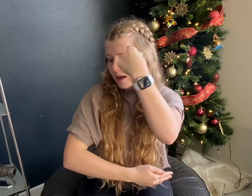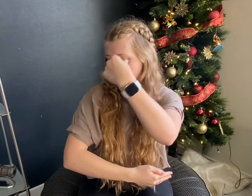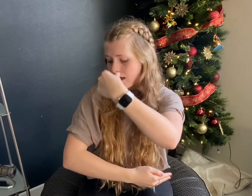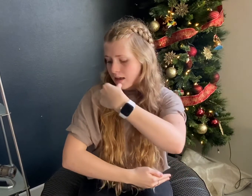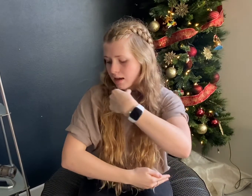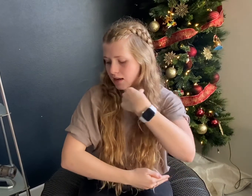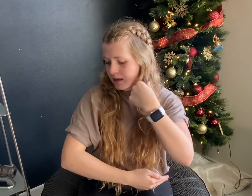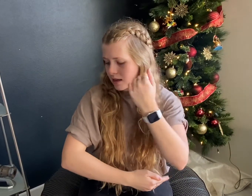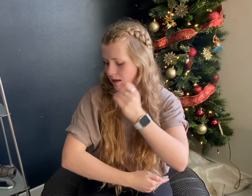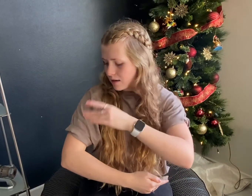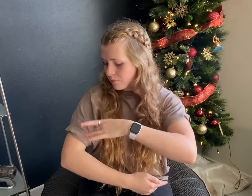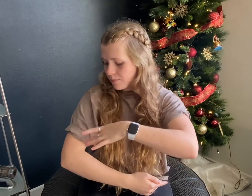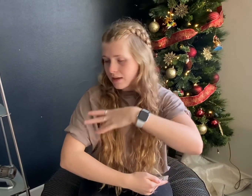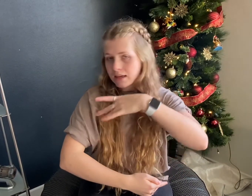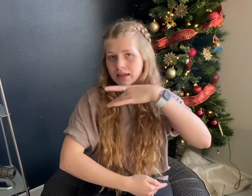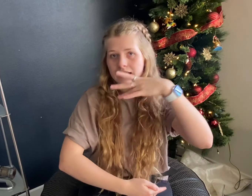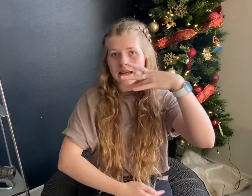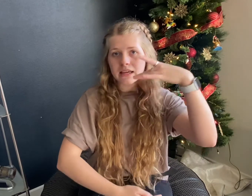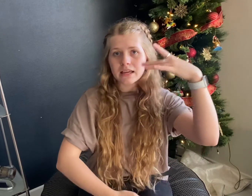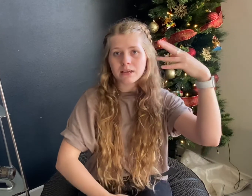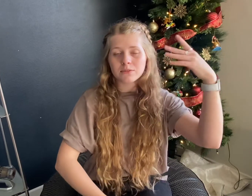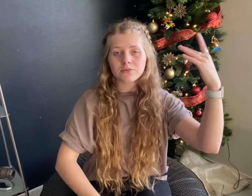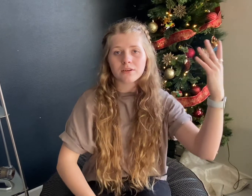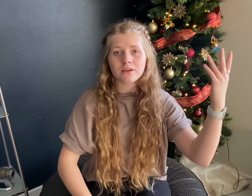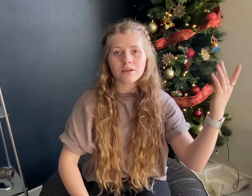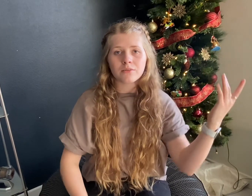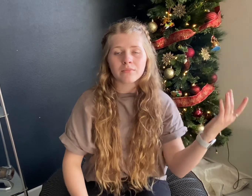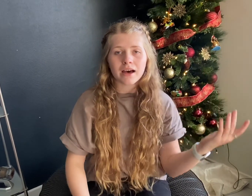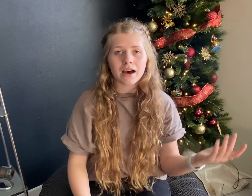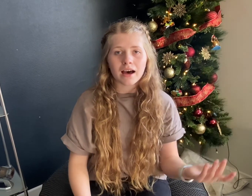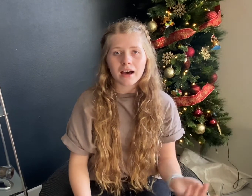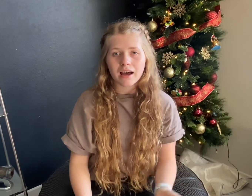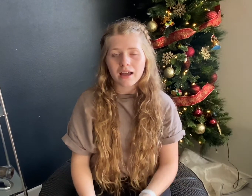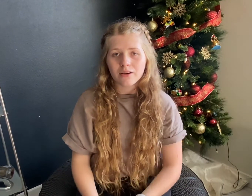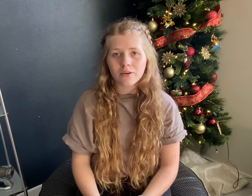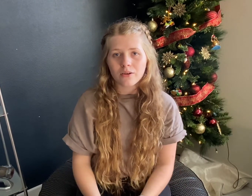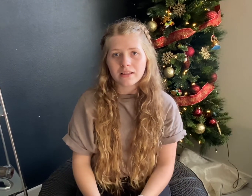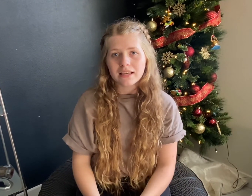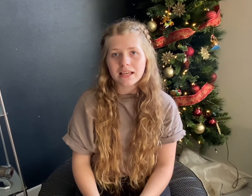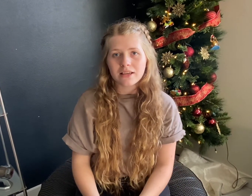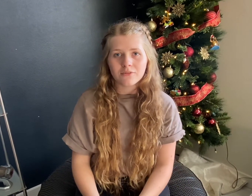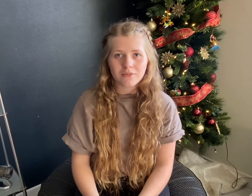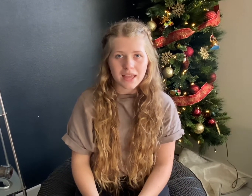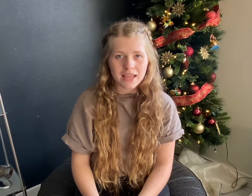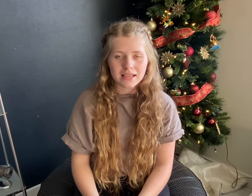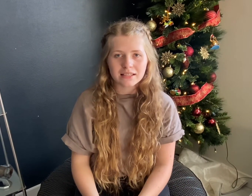Radiant beams from thy holy face.